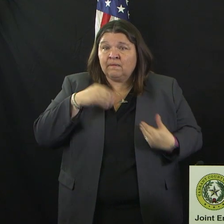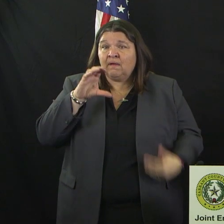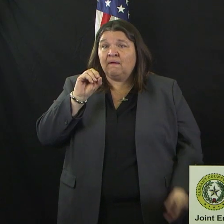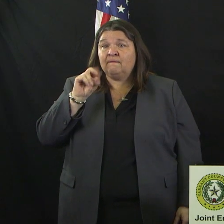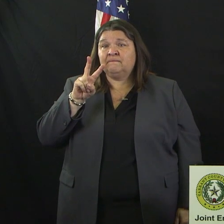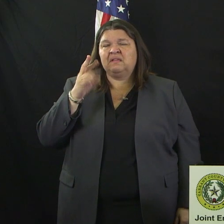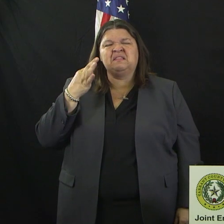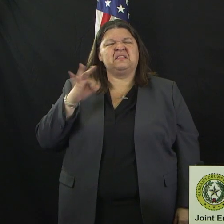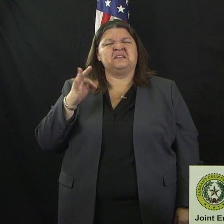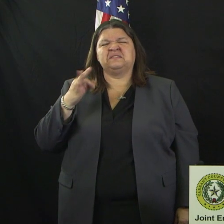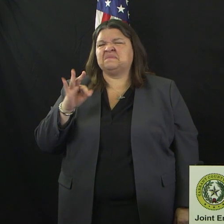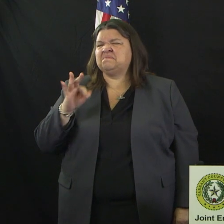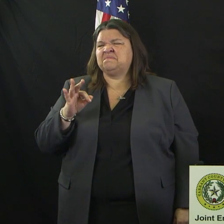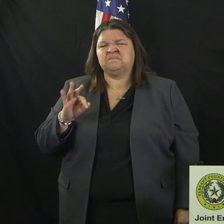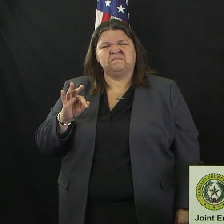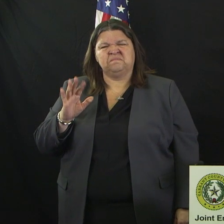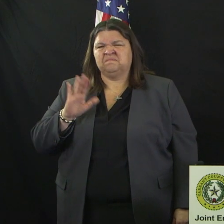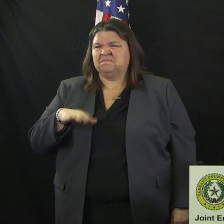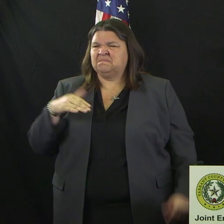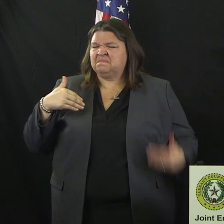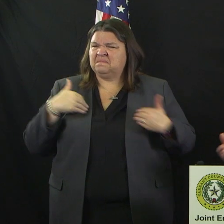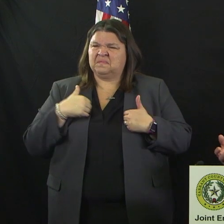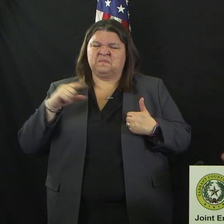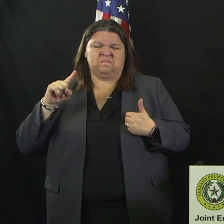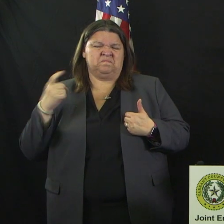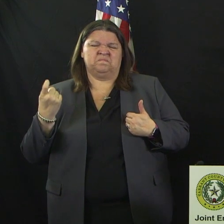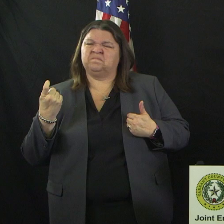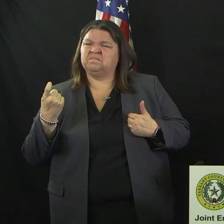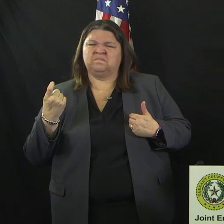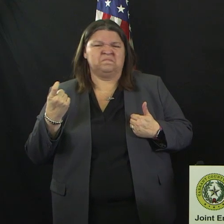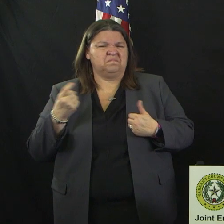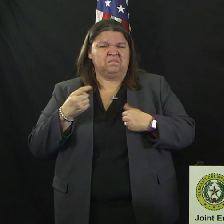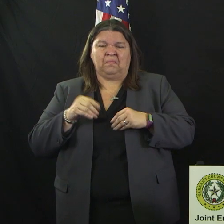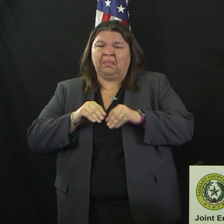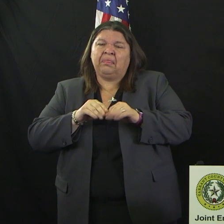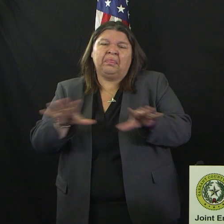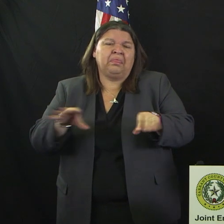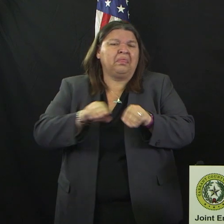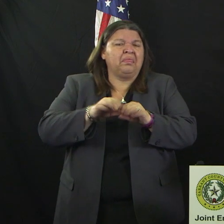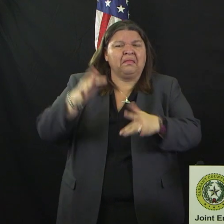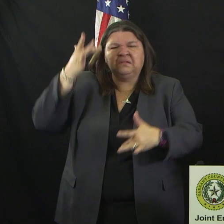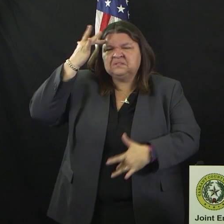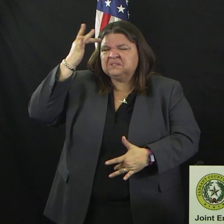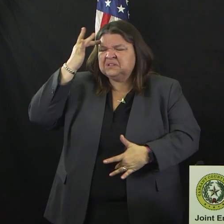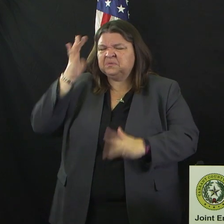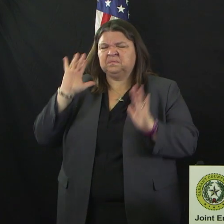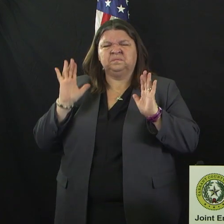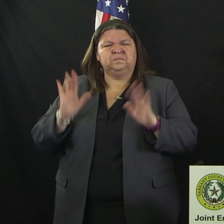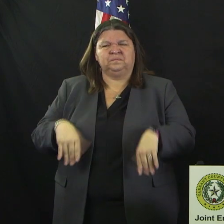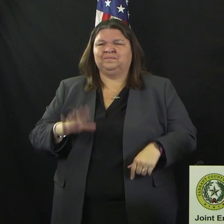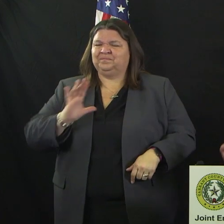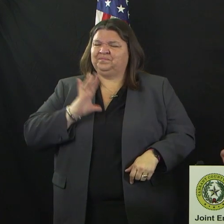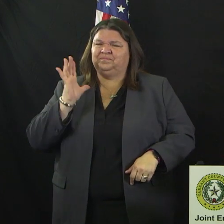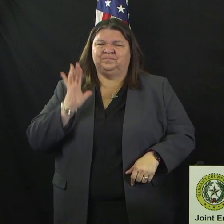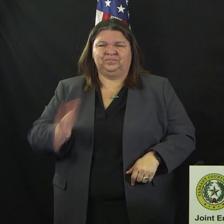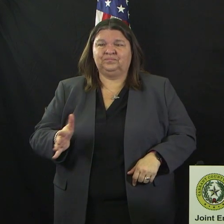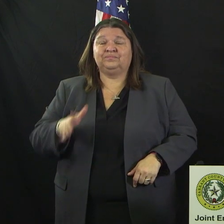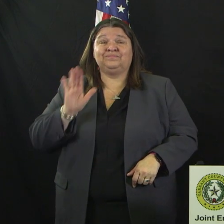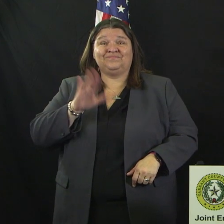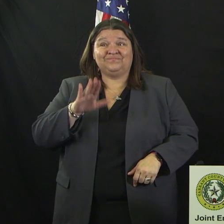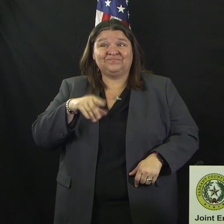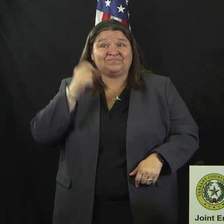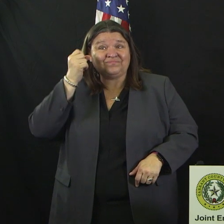all just embrace our pets. If you do find, the other thing I can say is if you find yourself home during this time of social